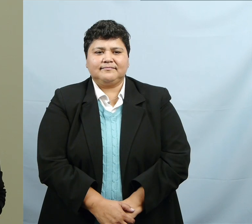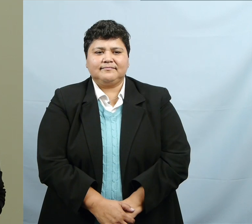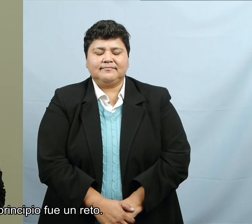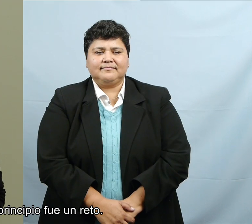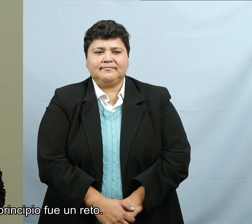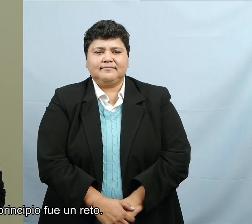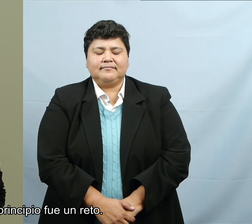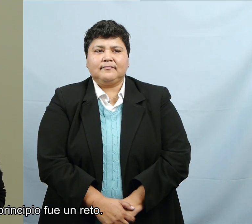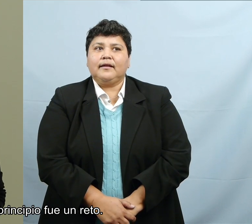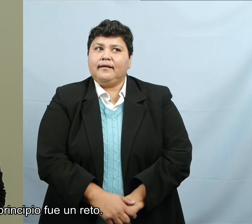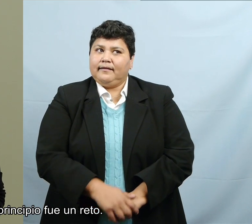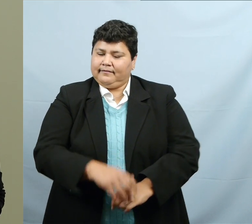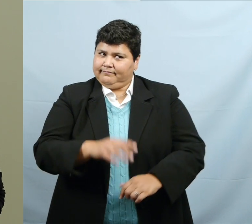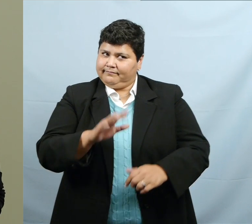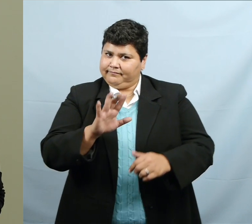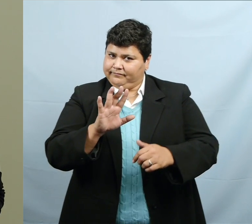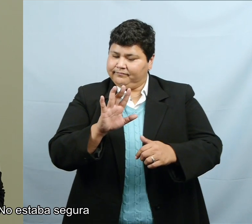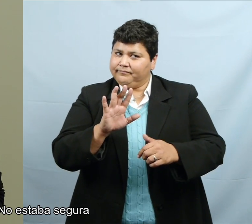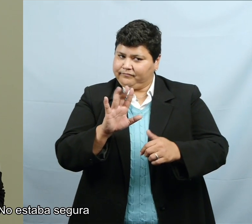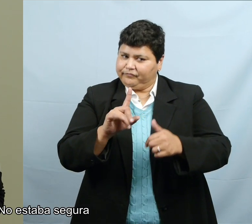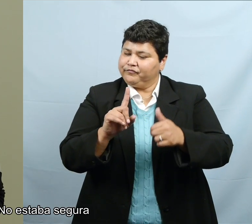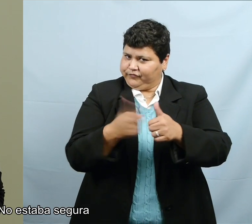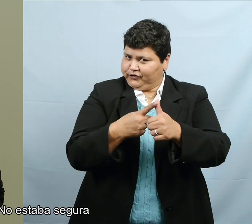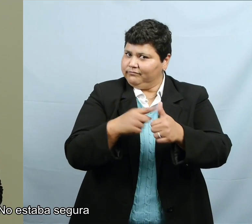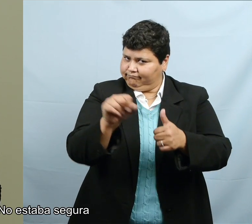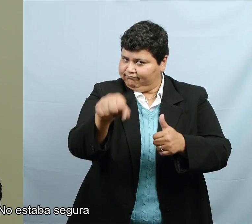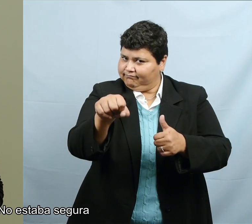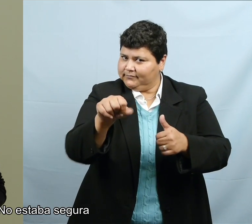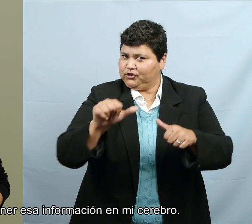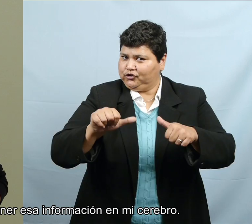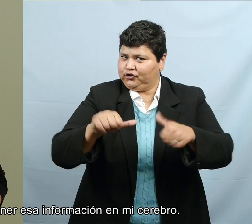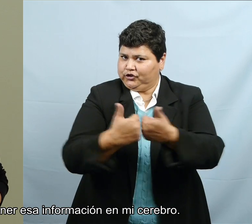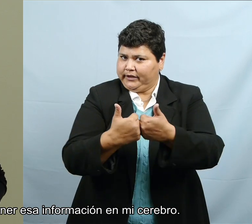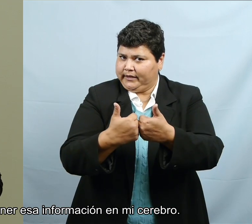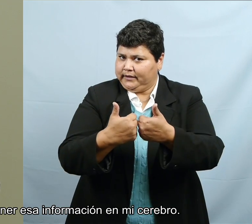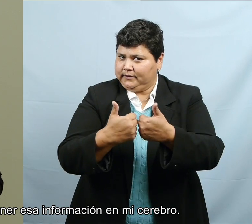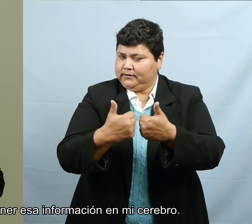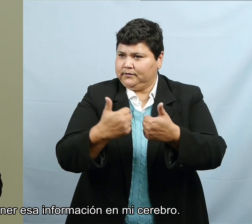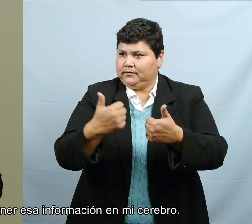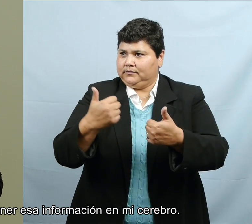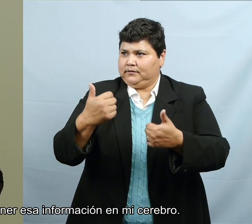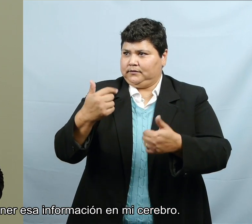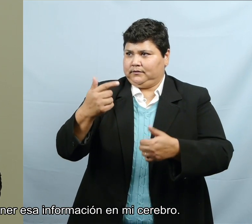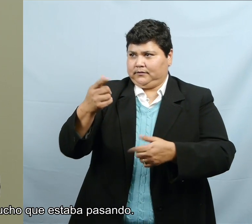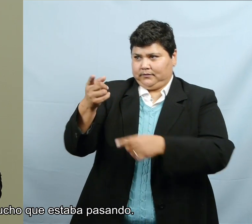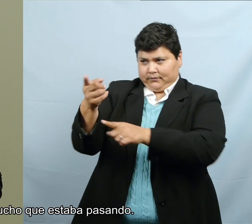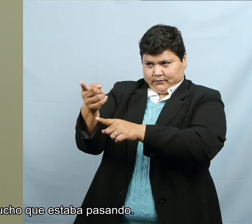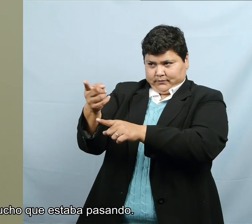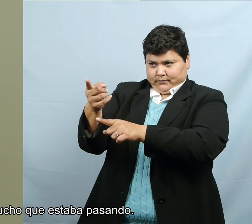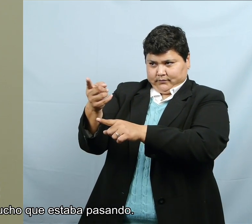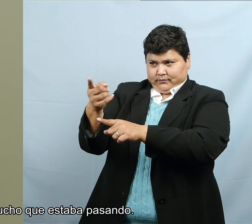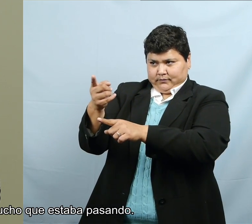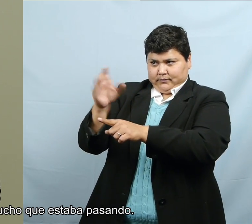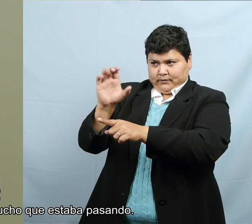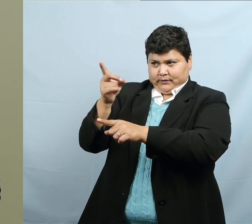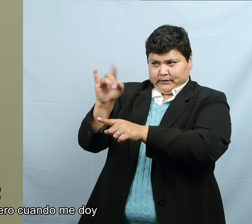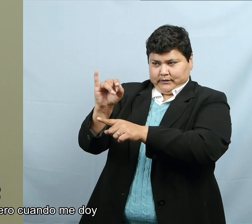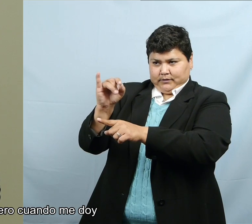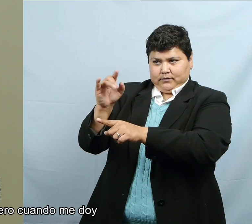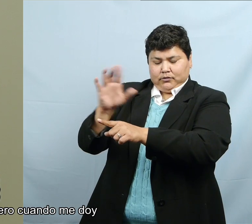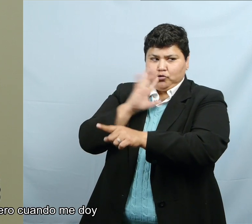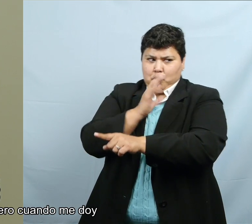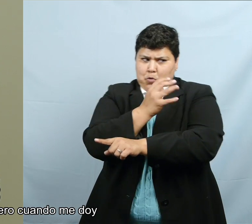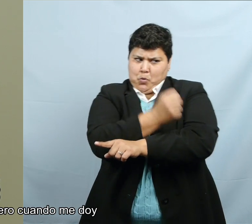At first, it was a challenge. I wasn't sure where I was going to put that information in my brain. There was so much going on.